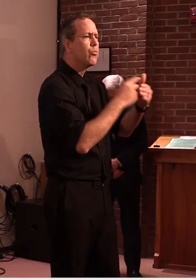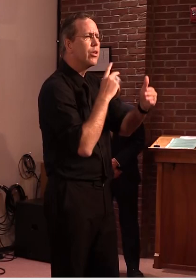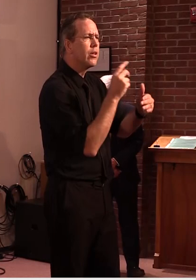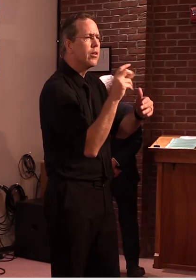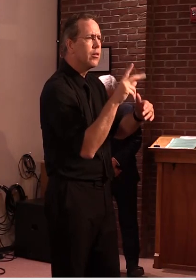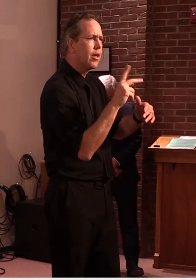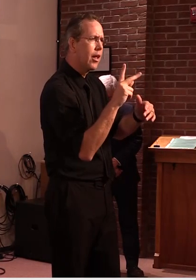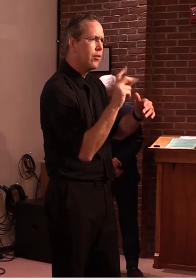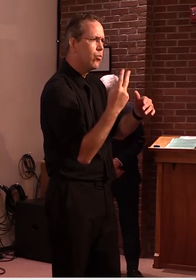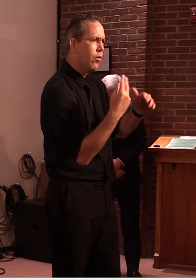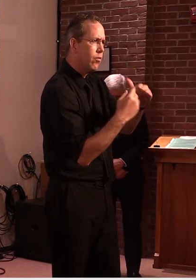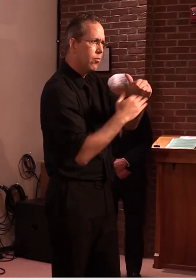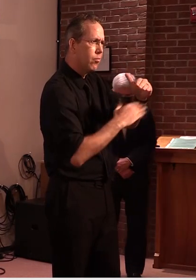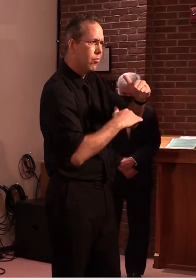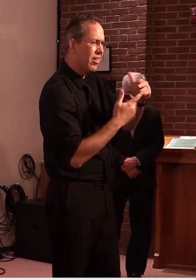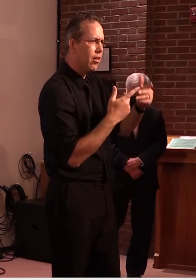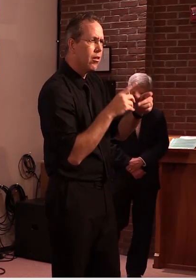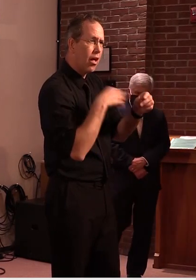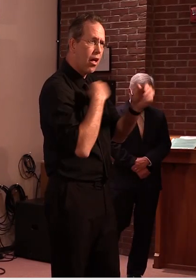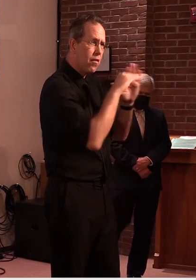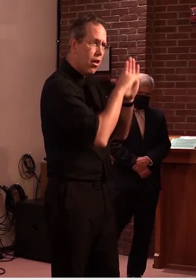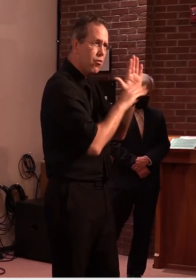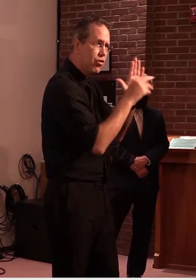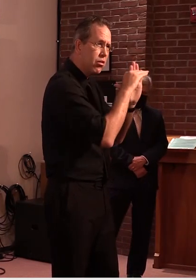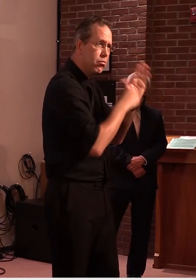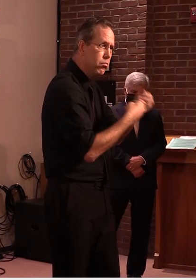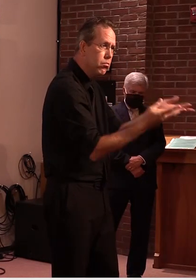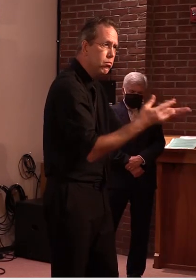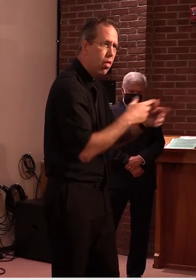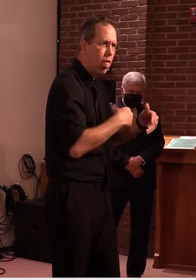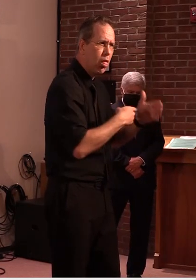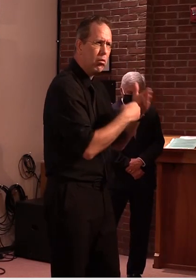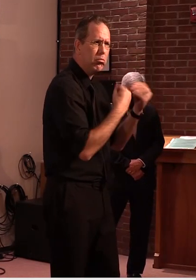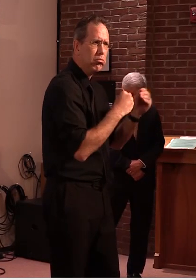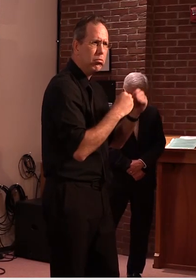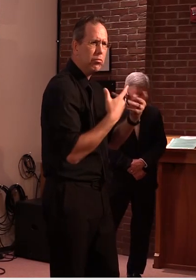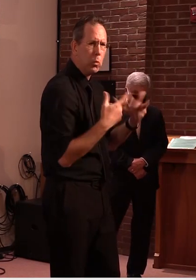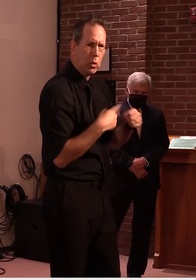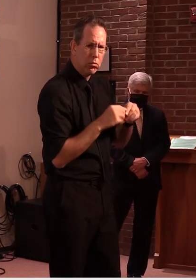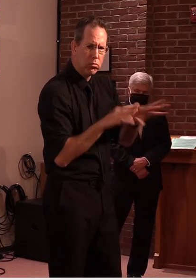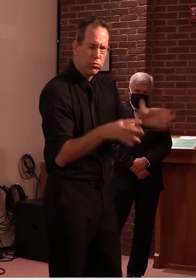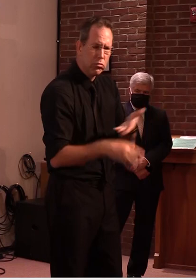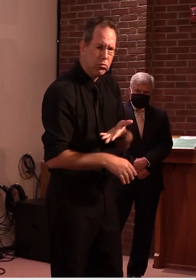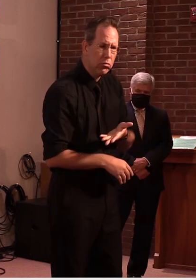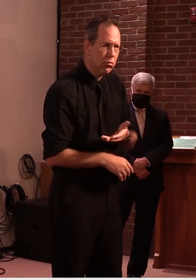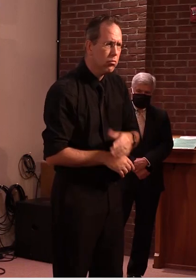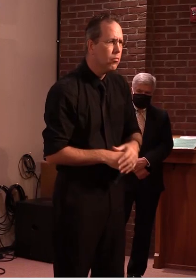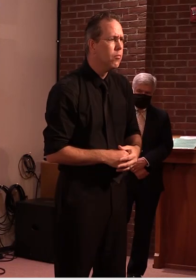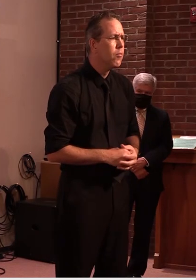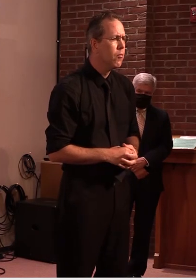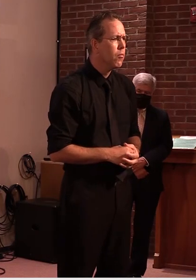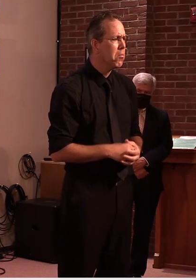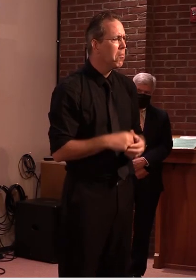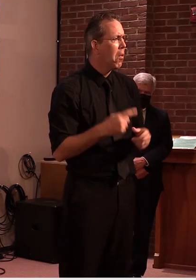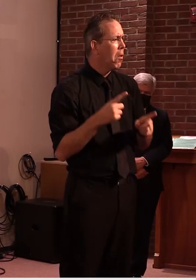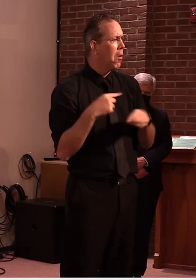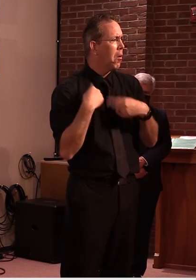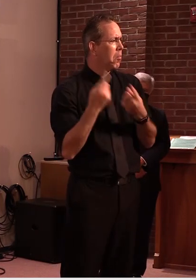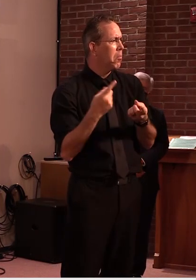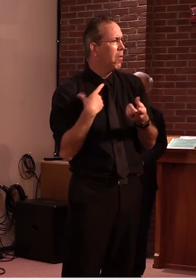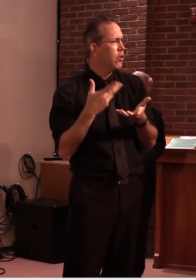harmonizing that guidance with our reopening plan uh so we should have something else i think along those lines here within the week